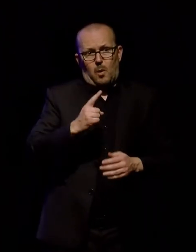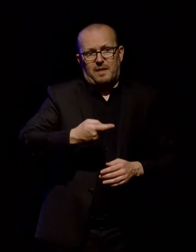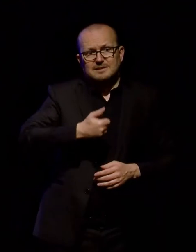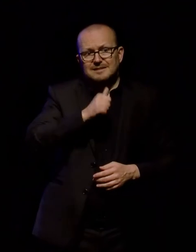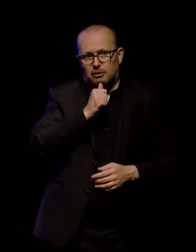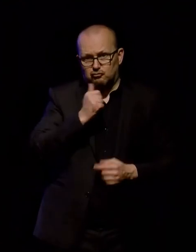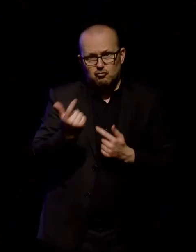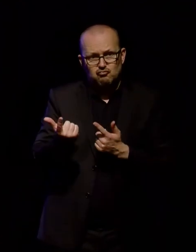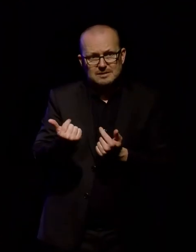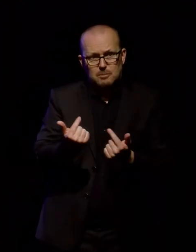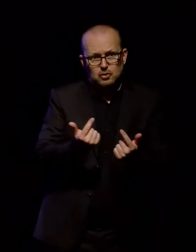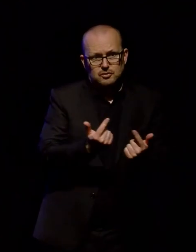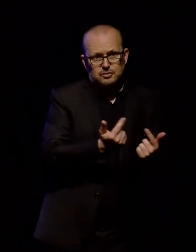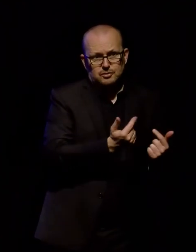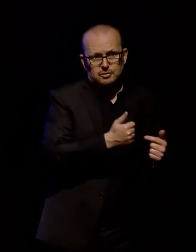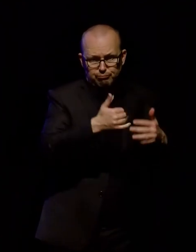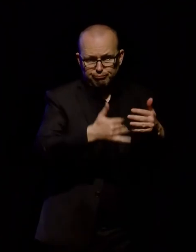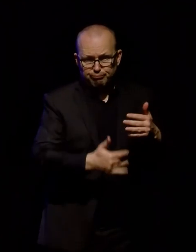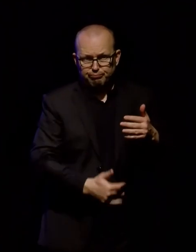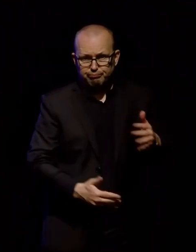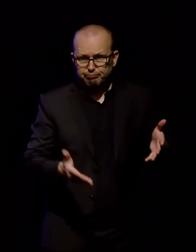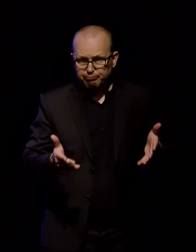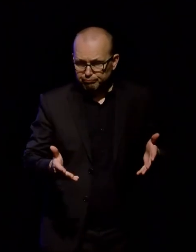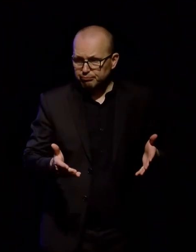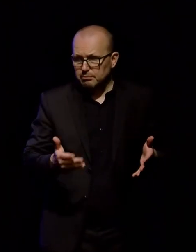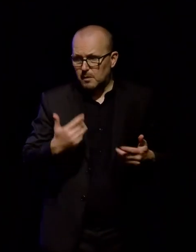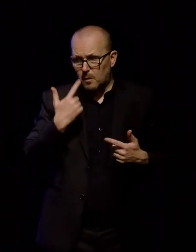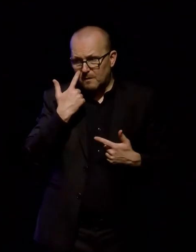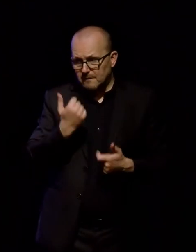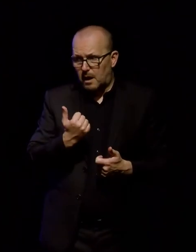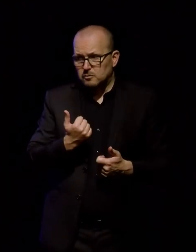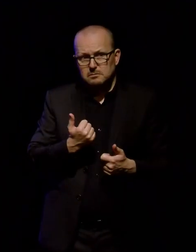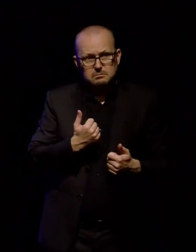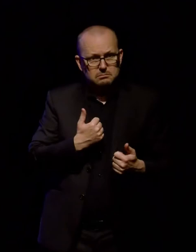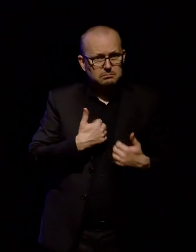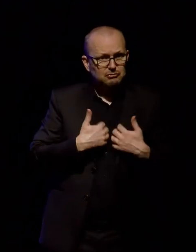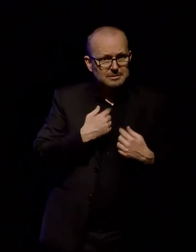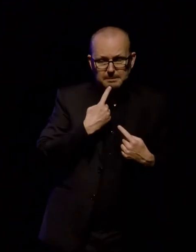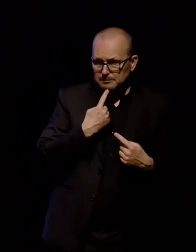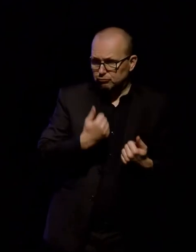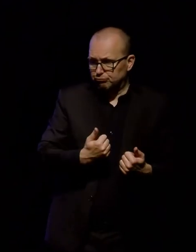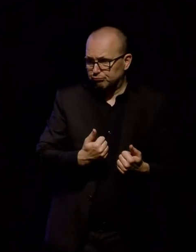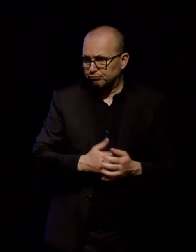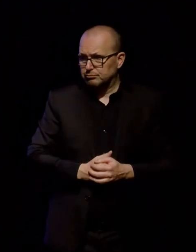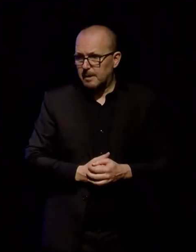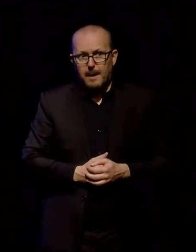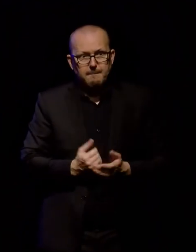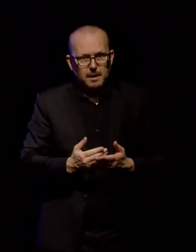six months. And what we found? Both quick validation of our assumptions and an open floodgate of questions.